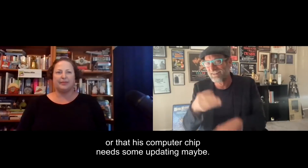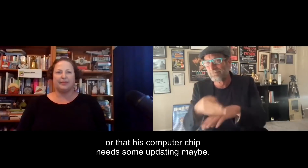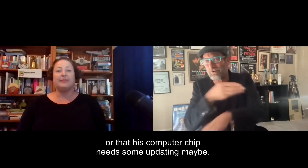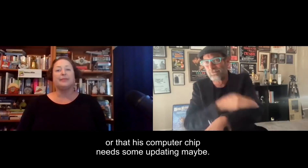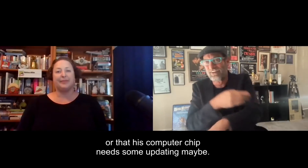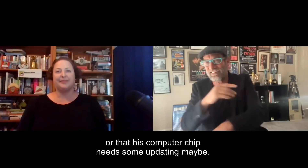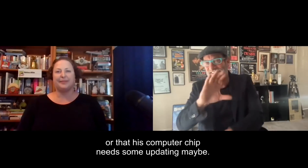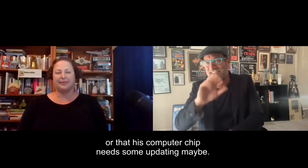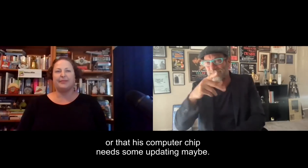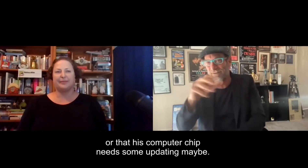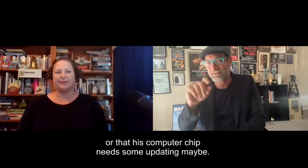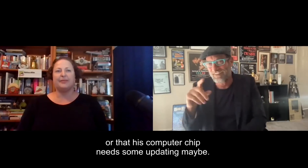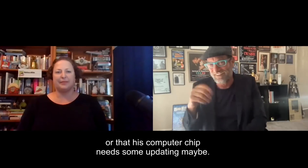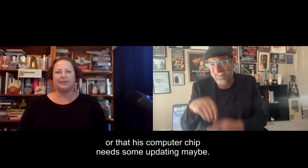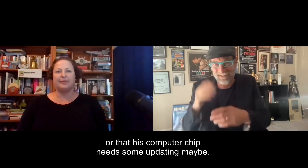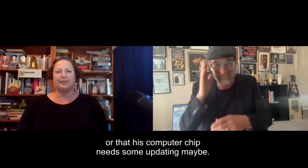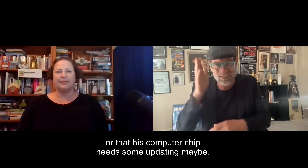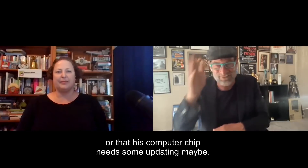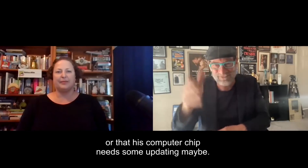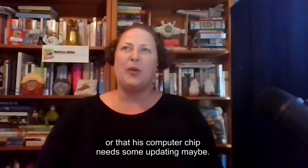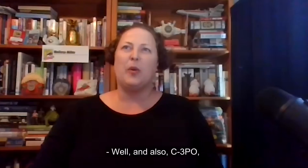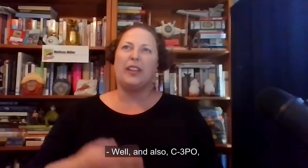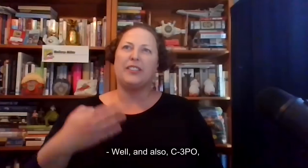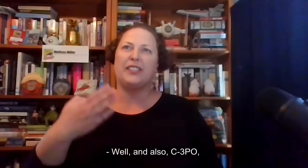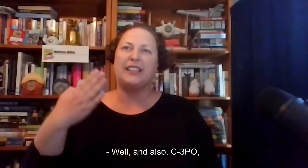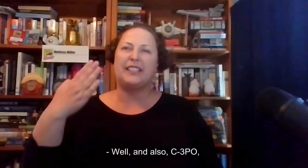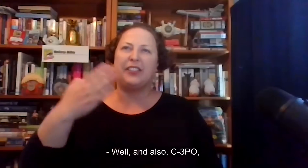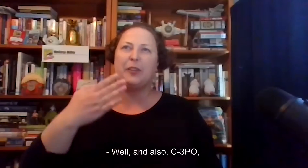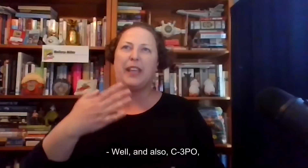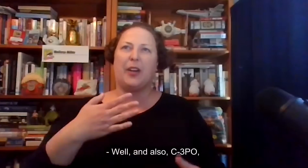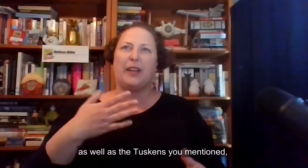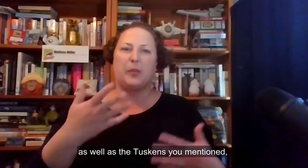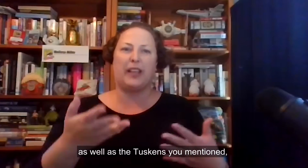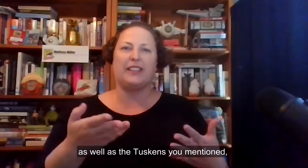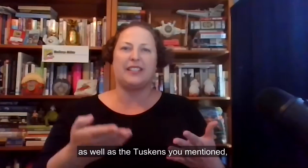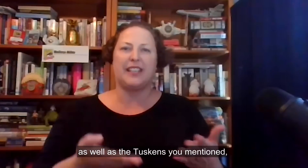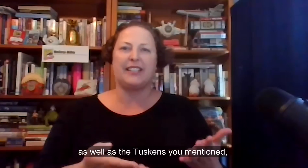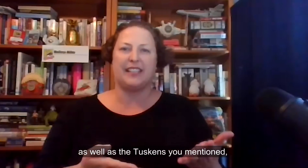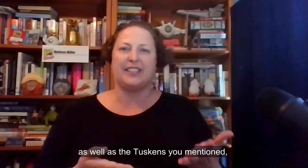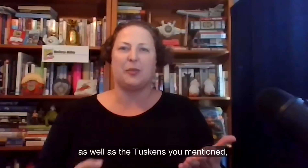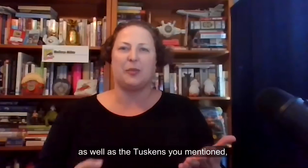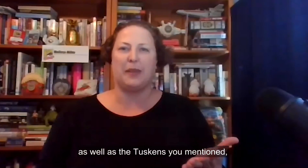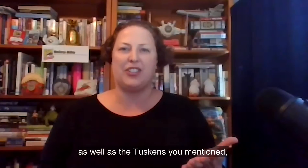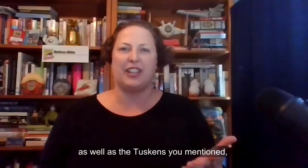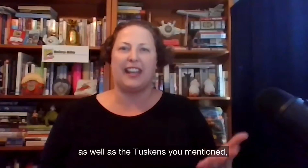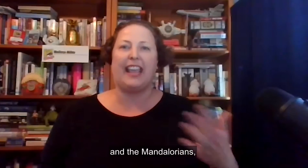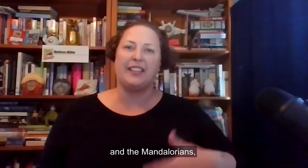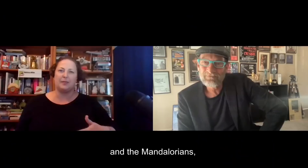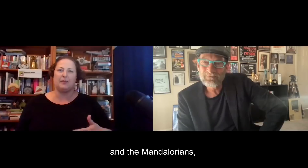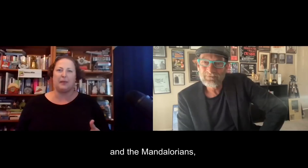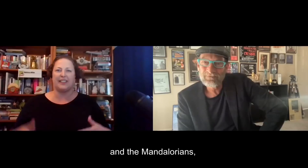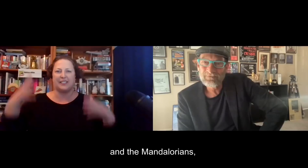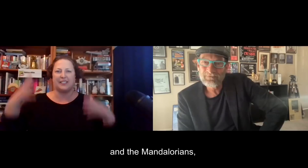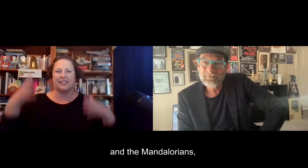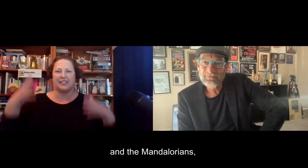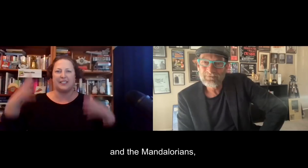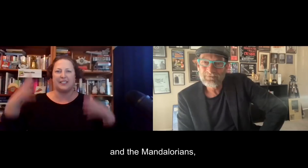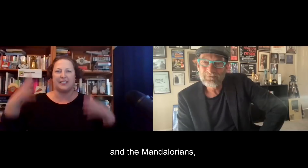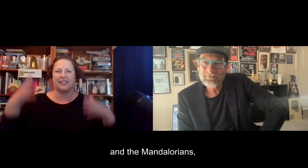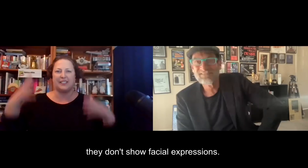computer chip needs some updating, maybe. Well, also C-3PO, as well as the Tuscans you mentioned, and the Mandalorians, they